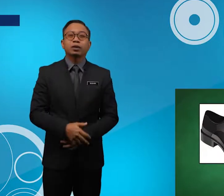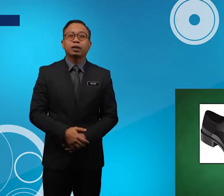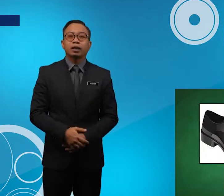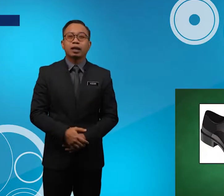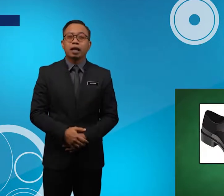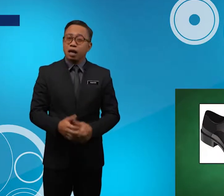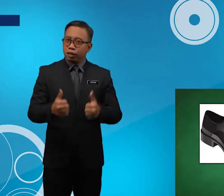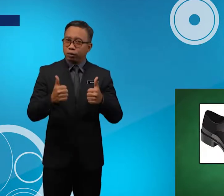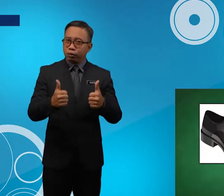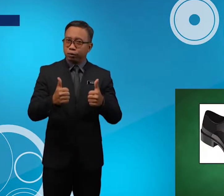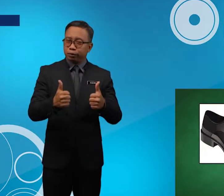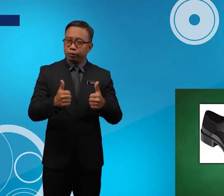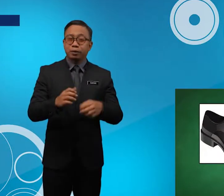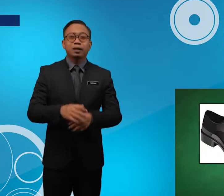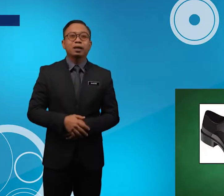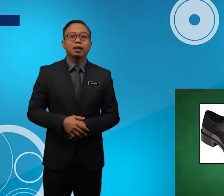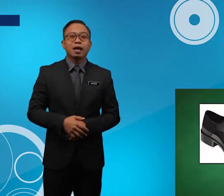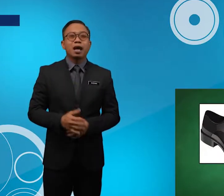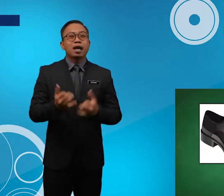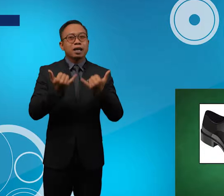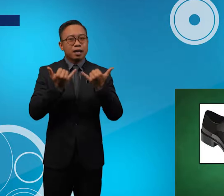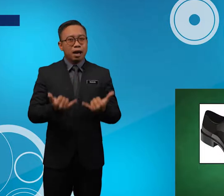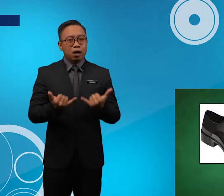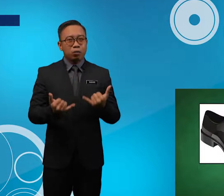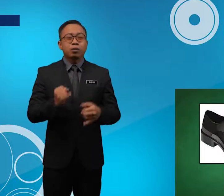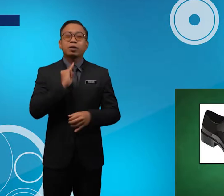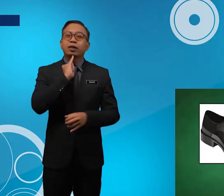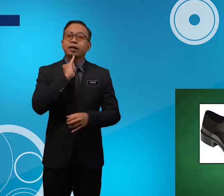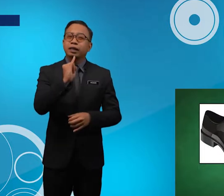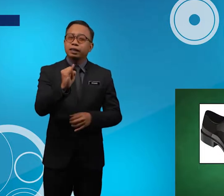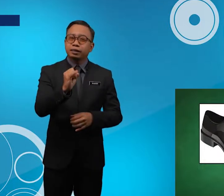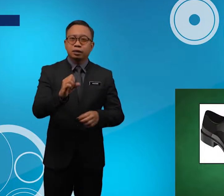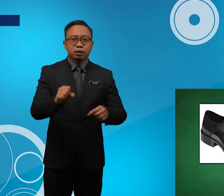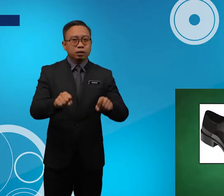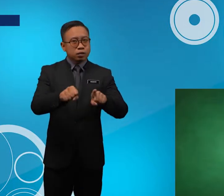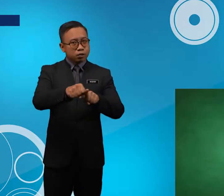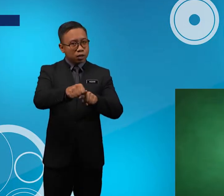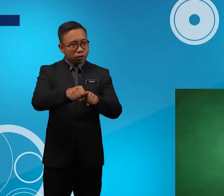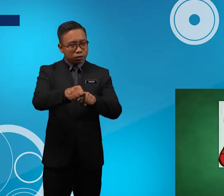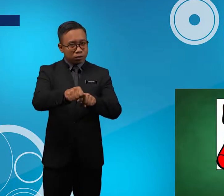Good Now Is Socks Socks